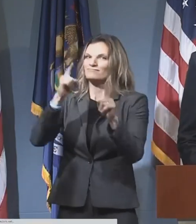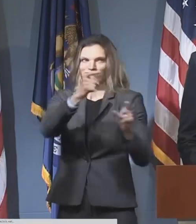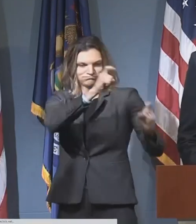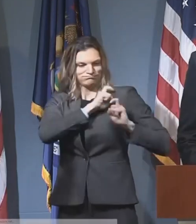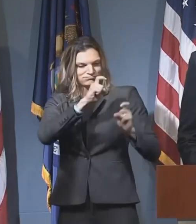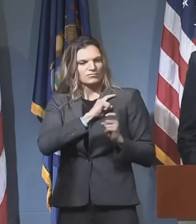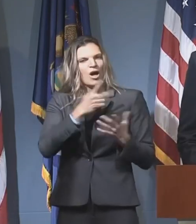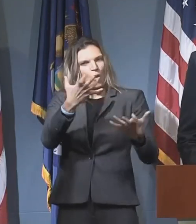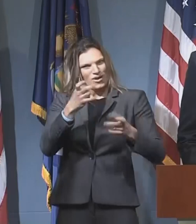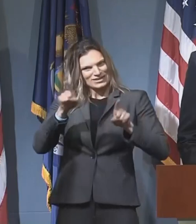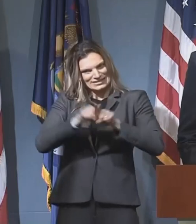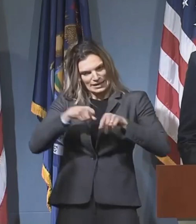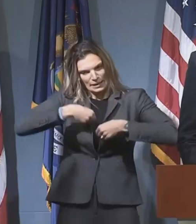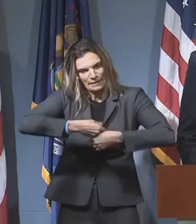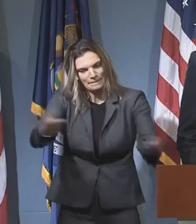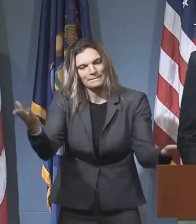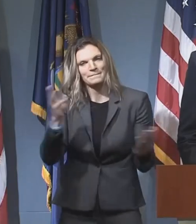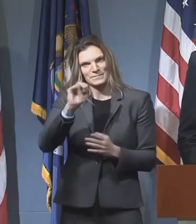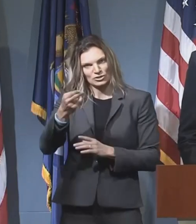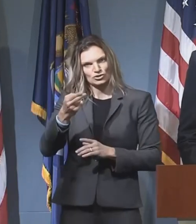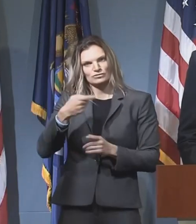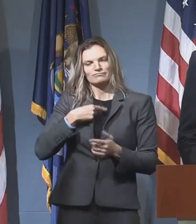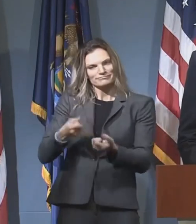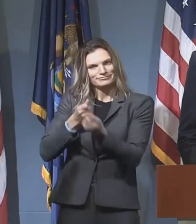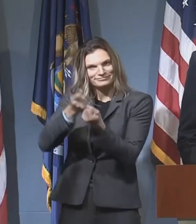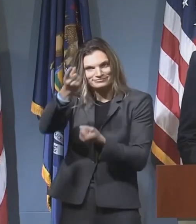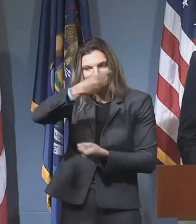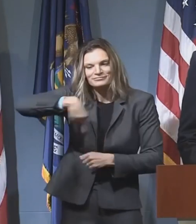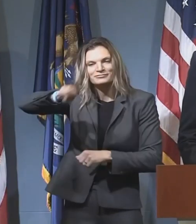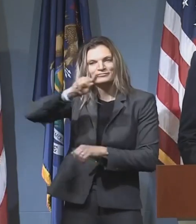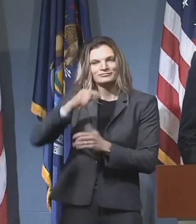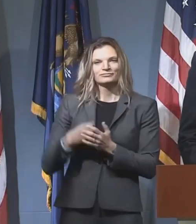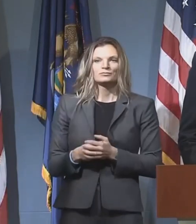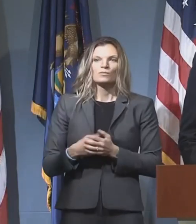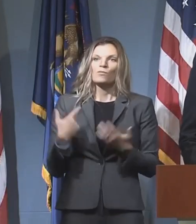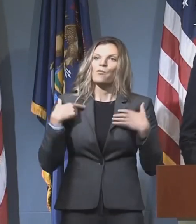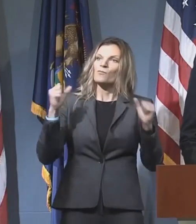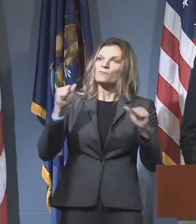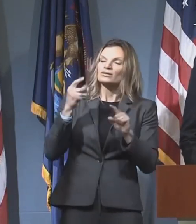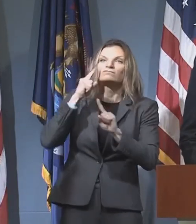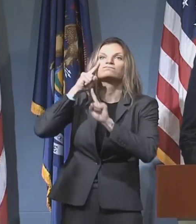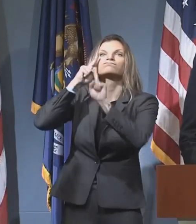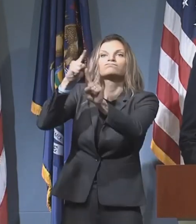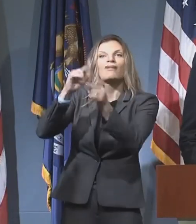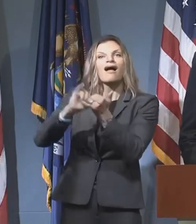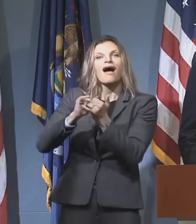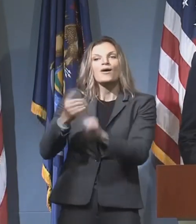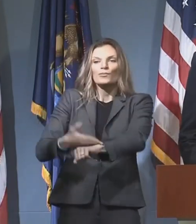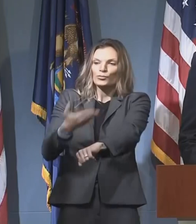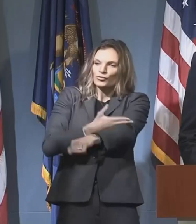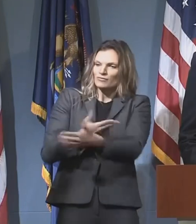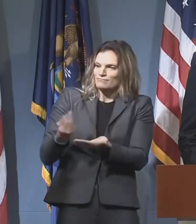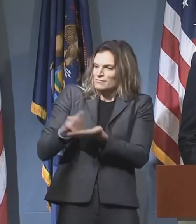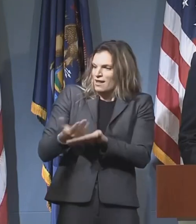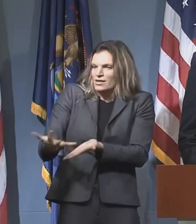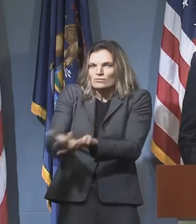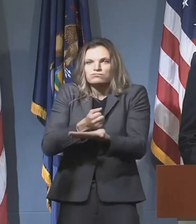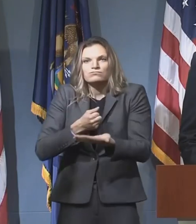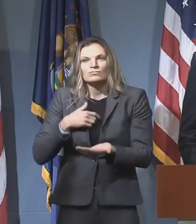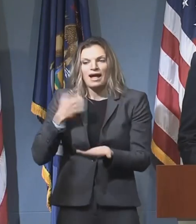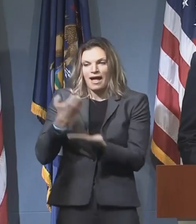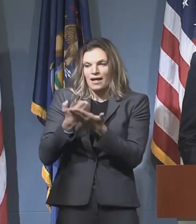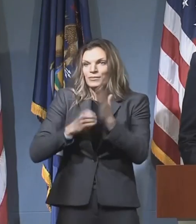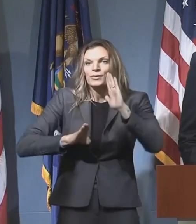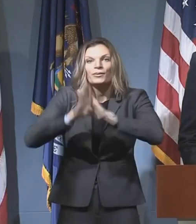mobility and commerce, we must pave the pathways to potential, progress, and prosperity for all of the people of Michigan,